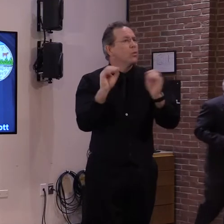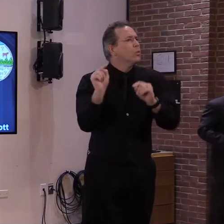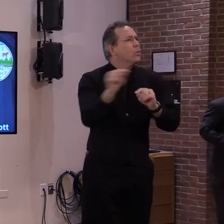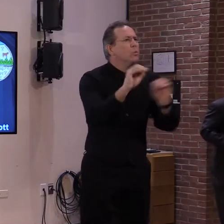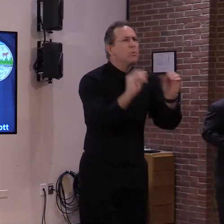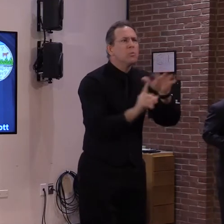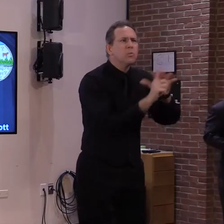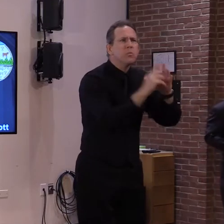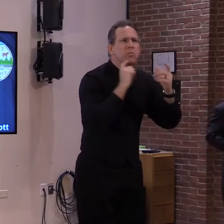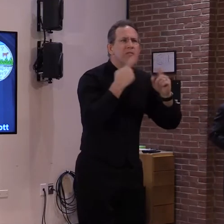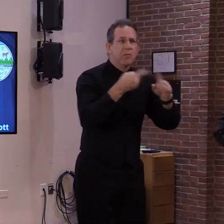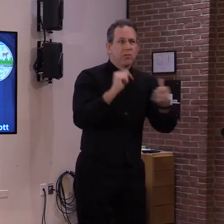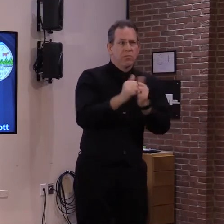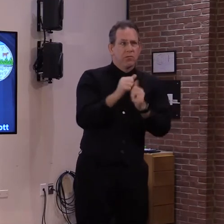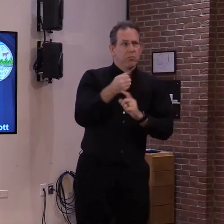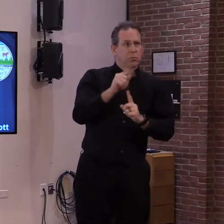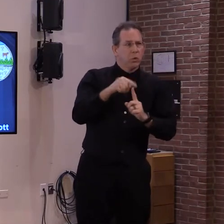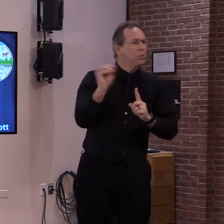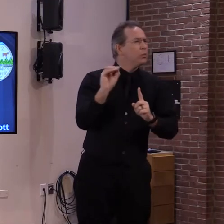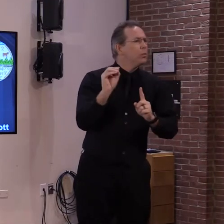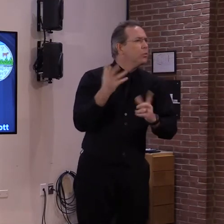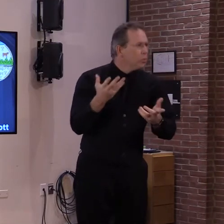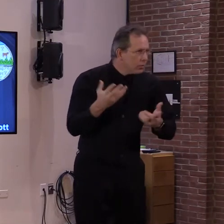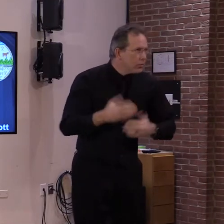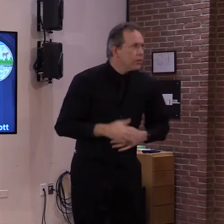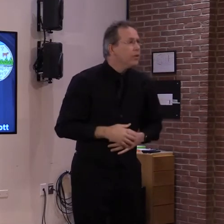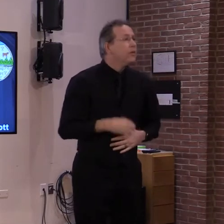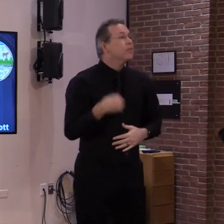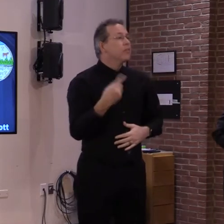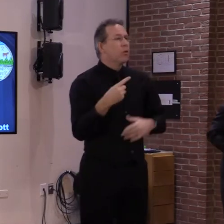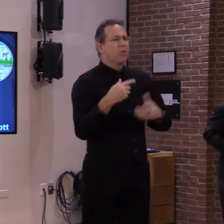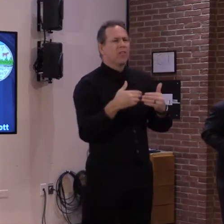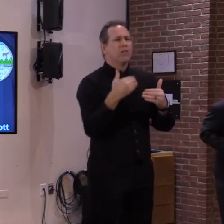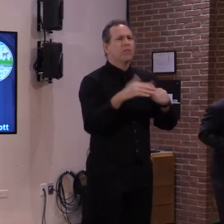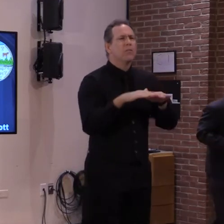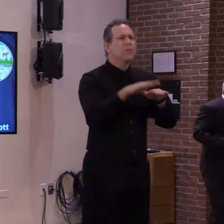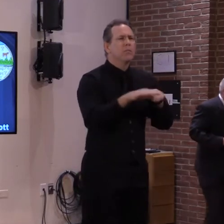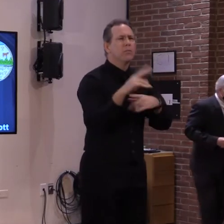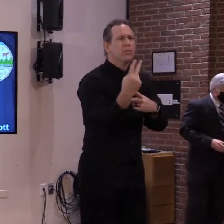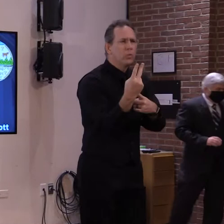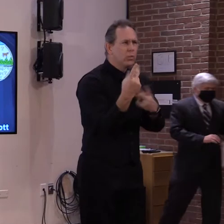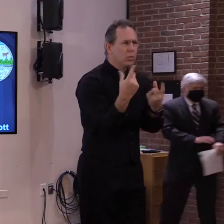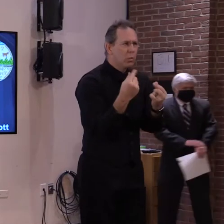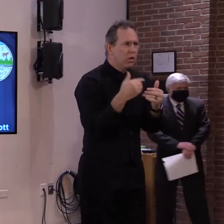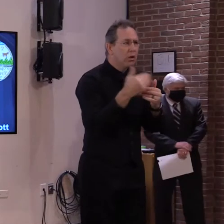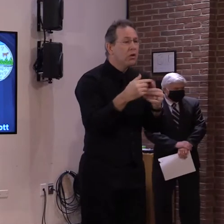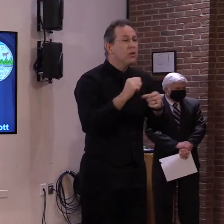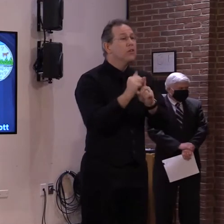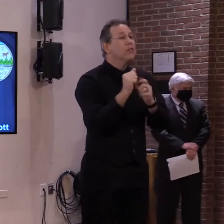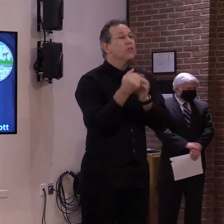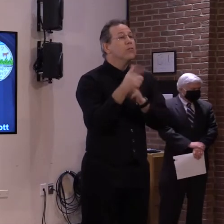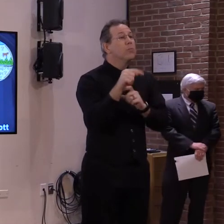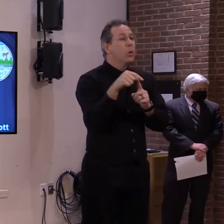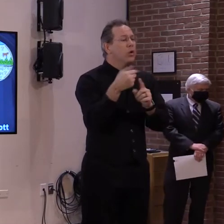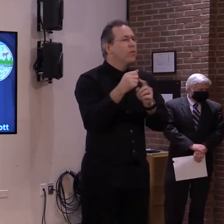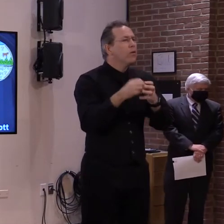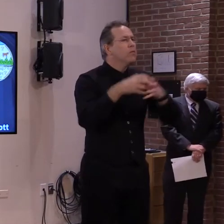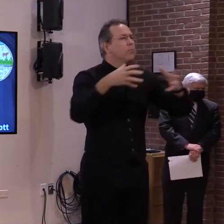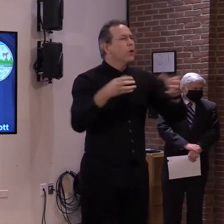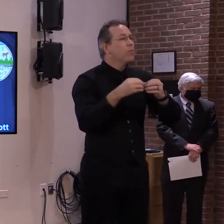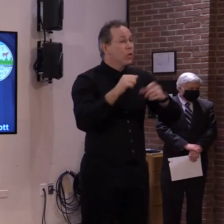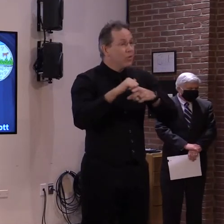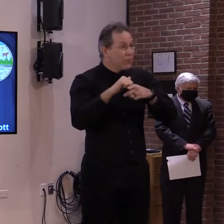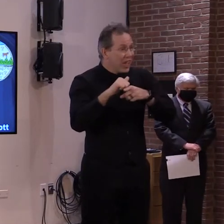Phase two allows for teams to expand practices to include drills with limited contact and